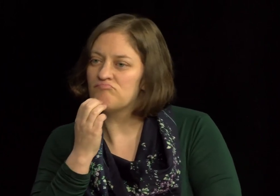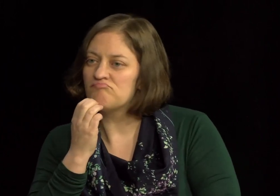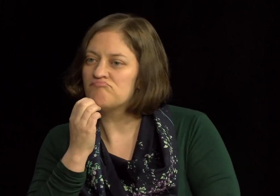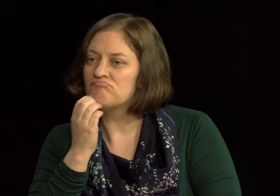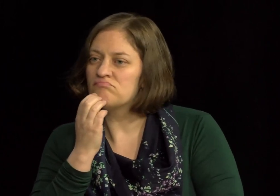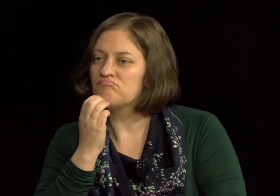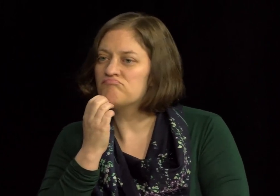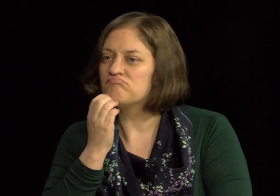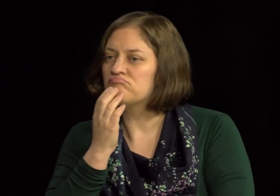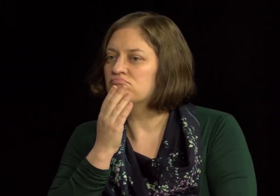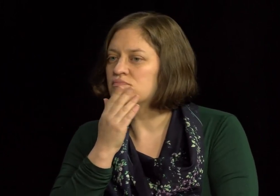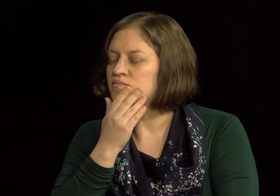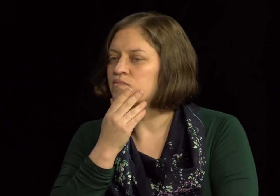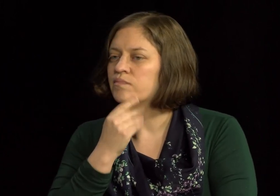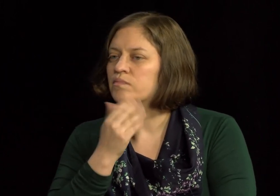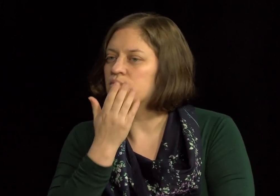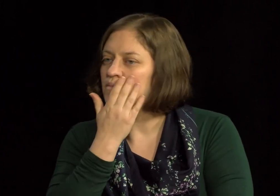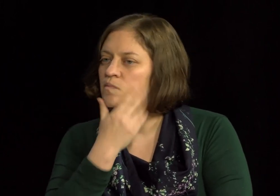what are the type of levels?